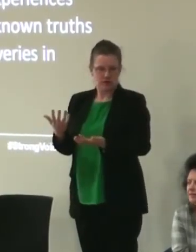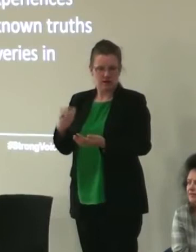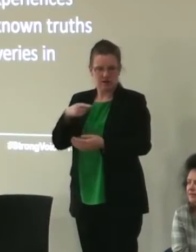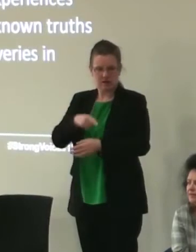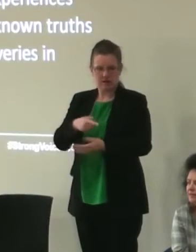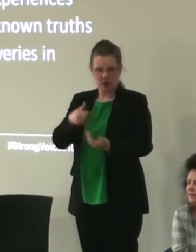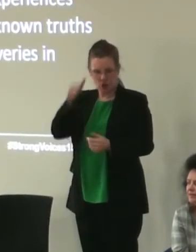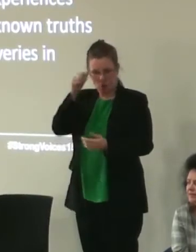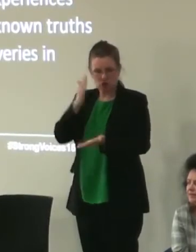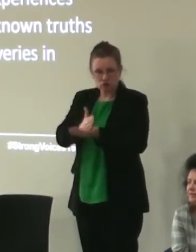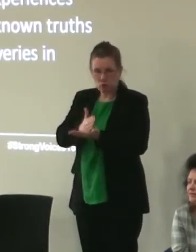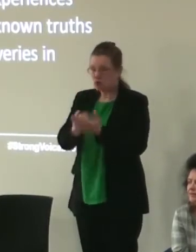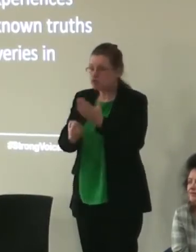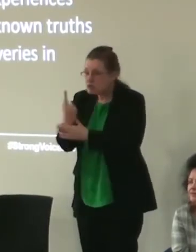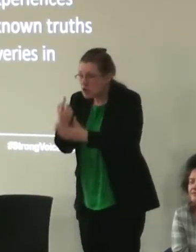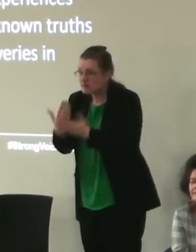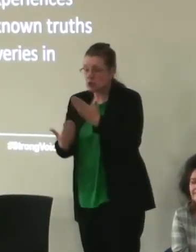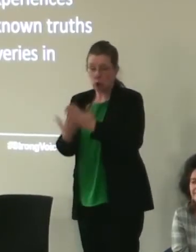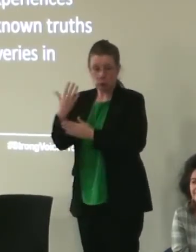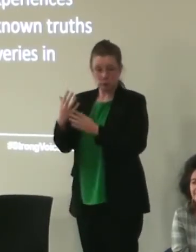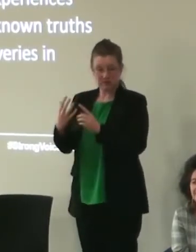as new discoveries in youth engagement.